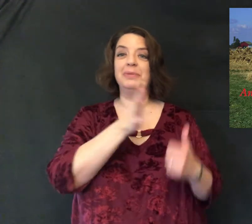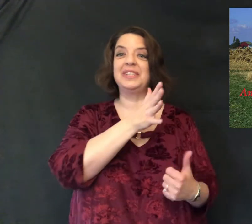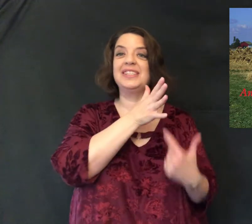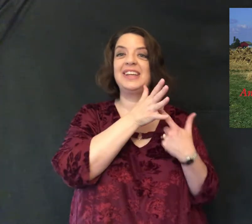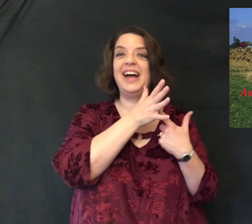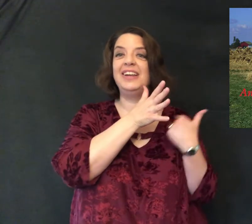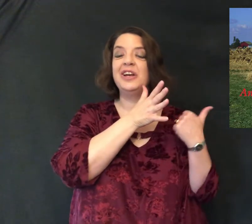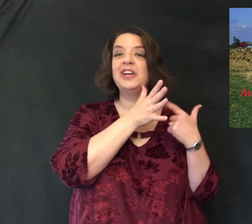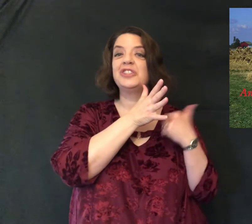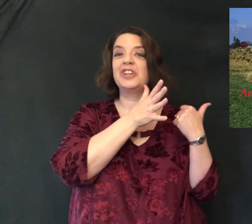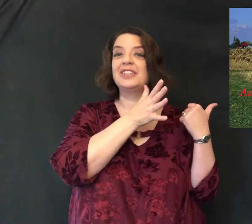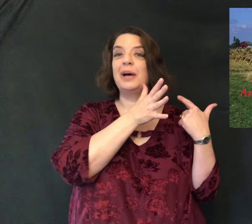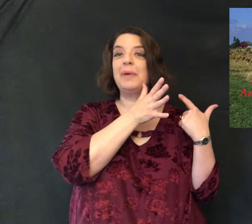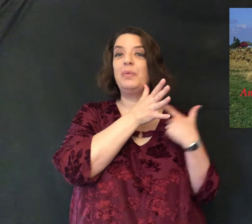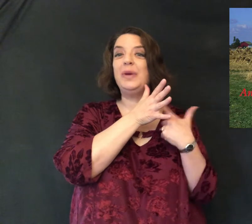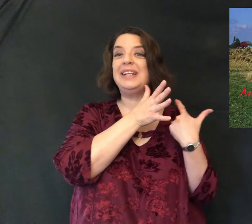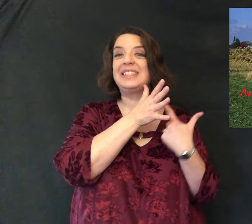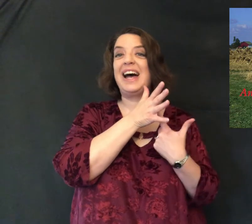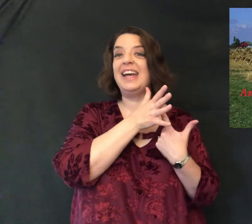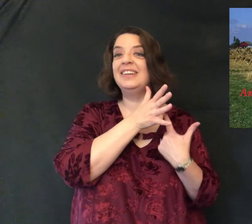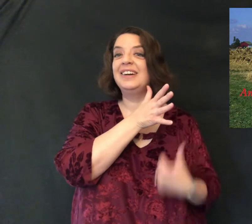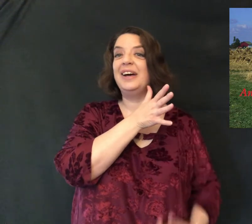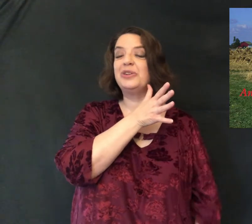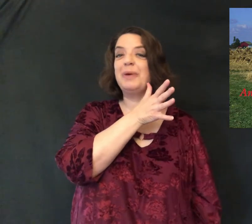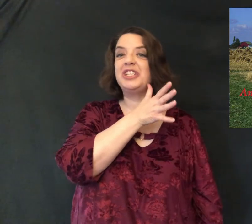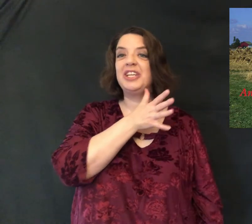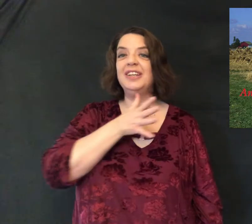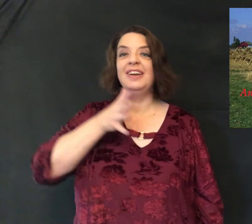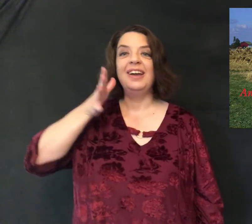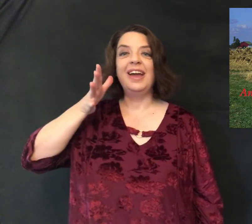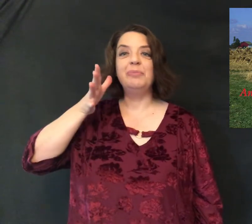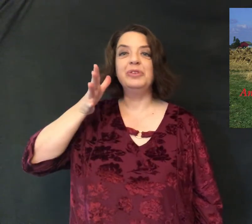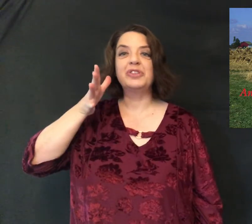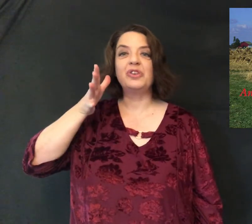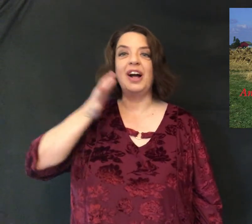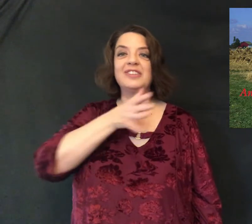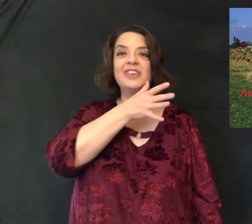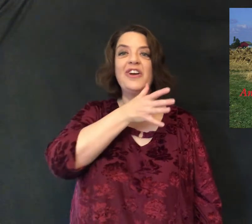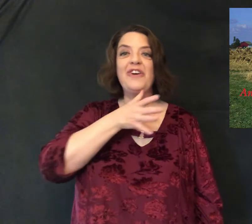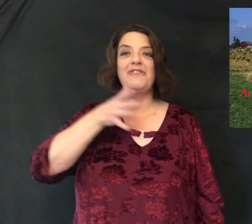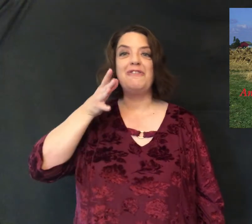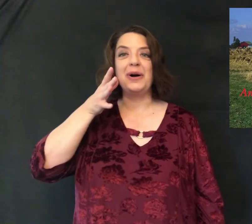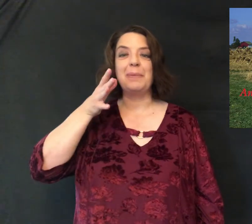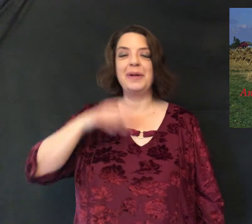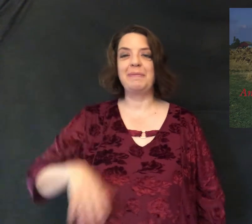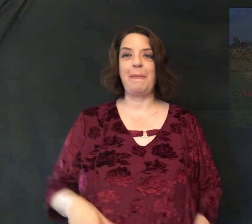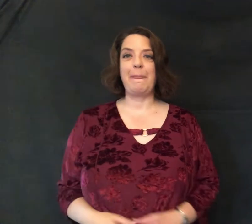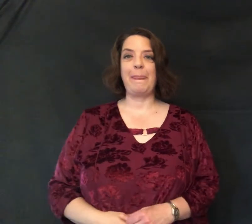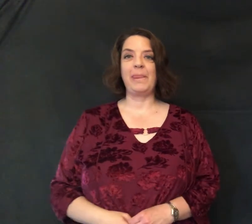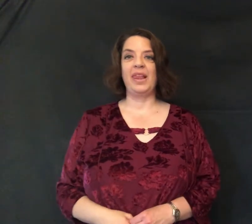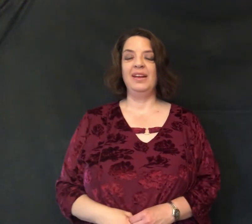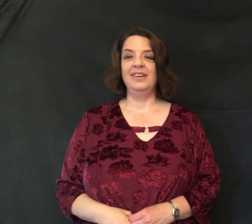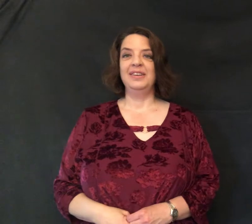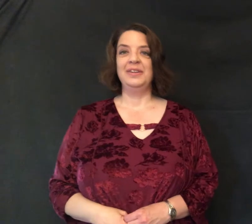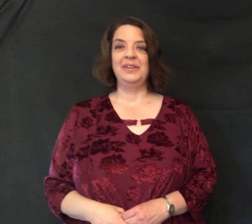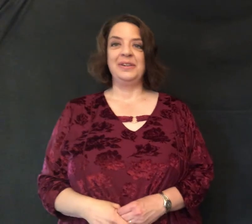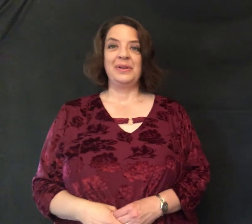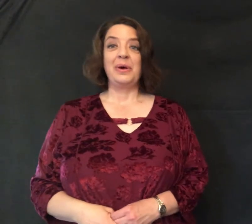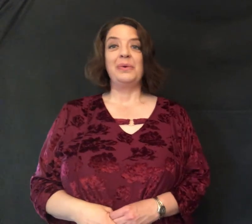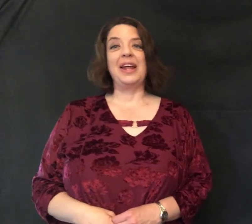to the side starts on my weak side under my chin and moves across farm when I